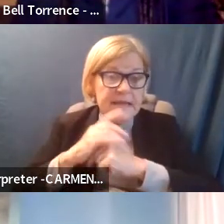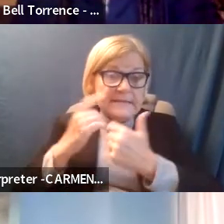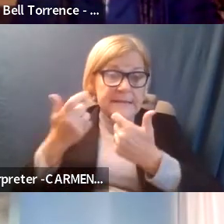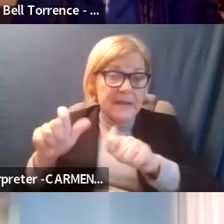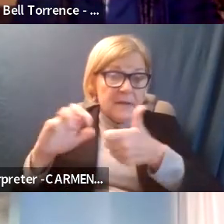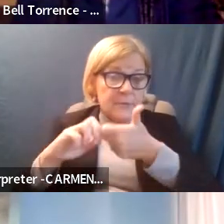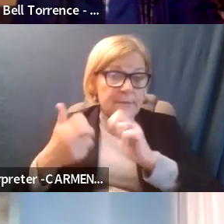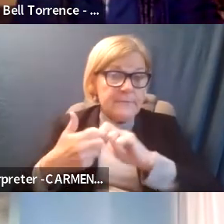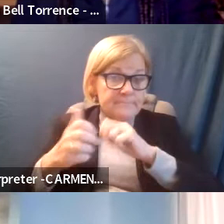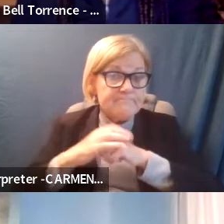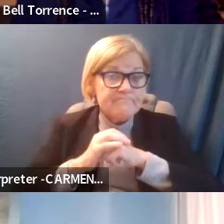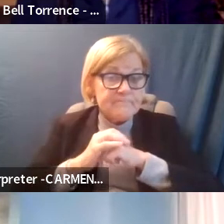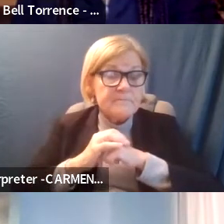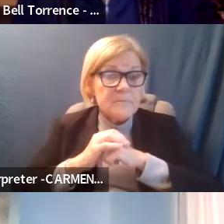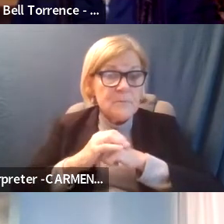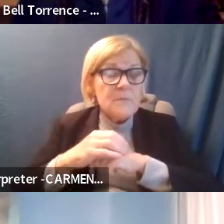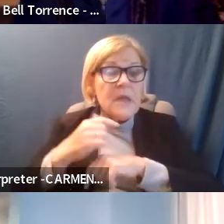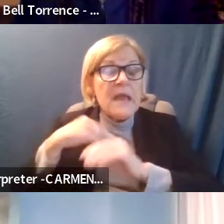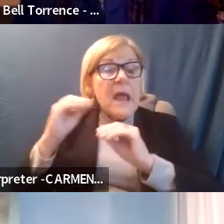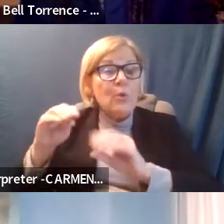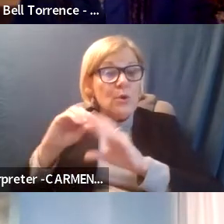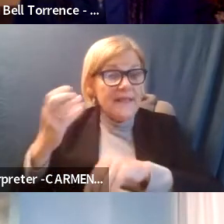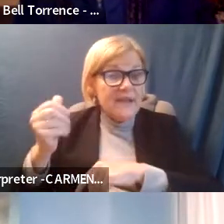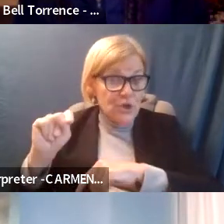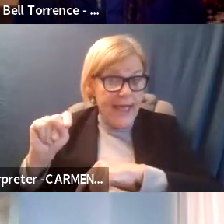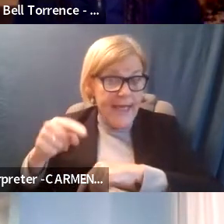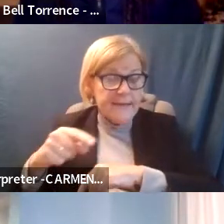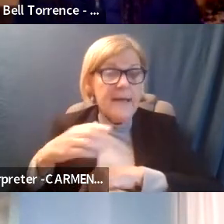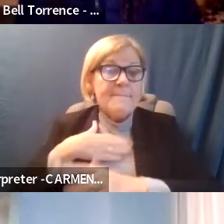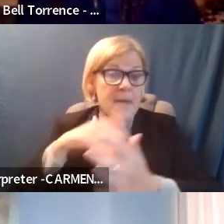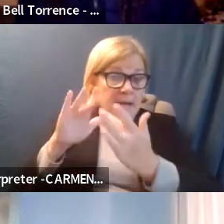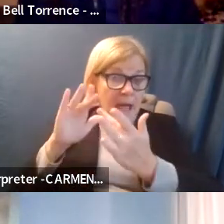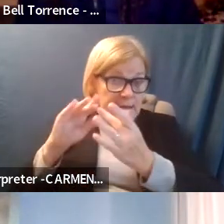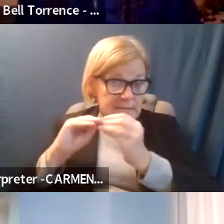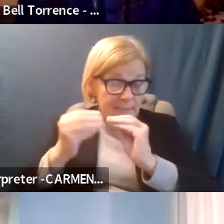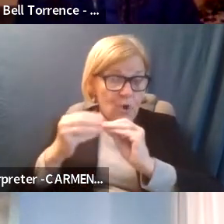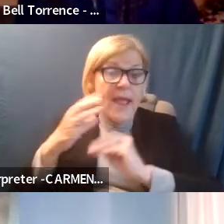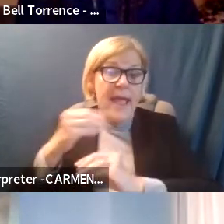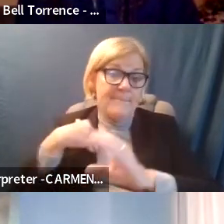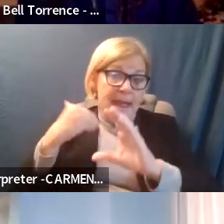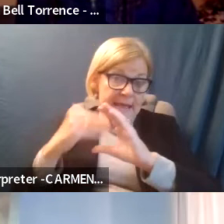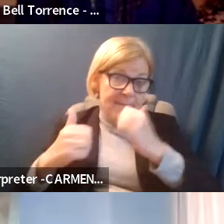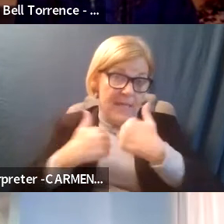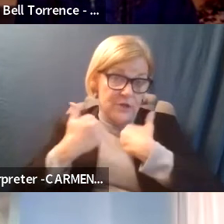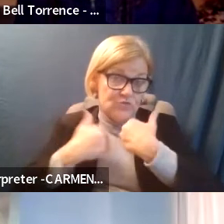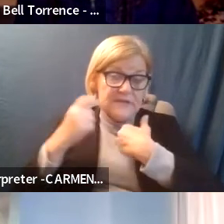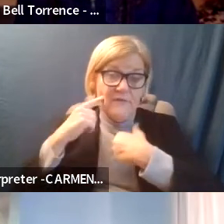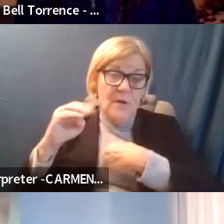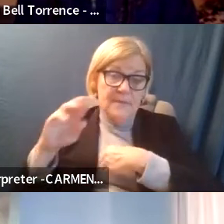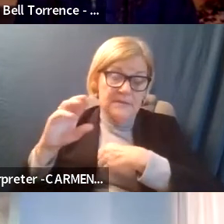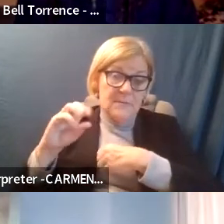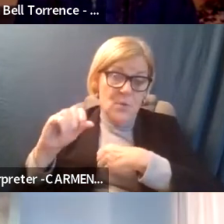issue. And I put in the chat room, my contact number and my email address for Ms. Board.